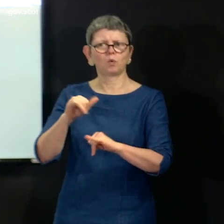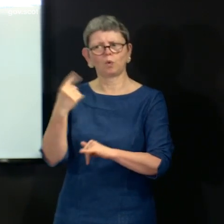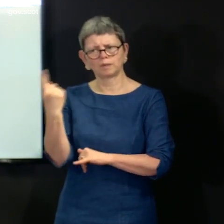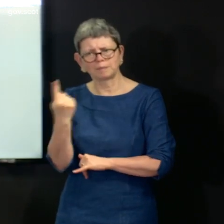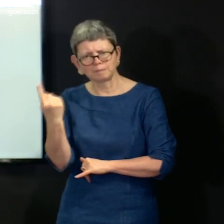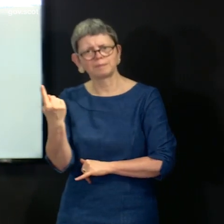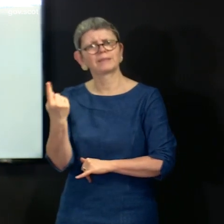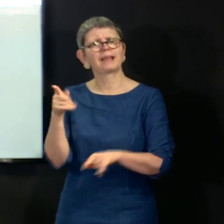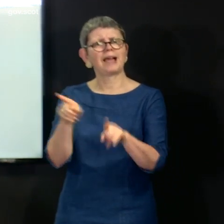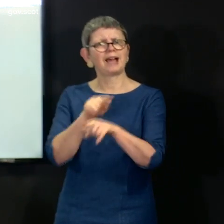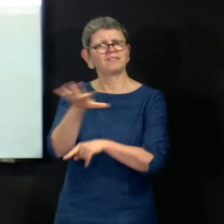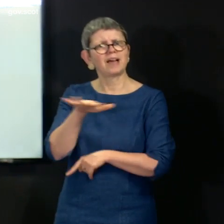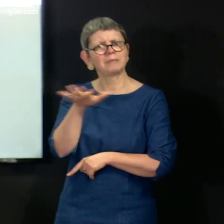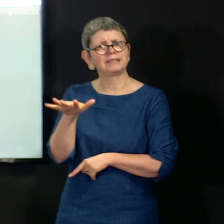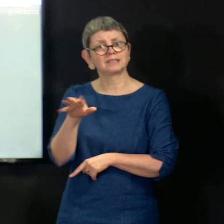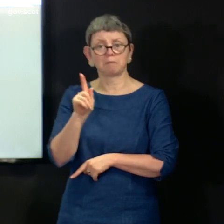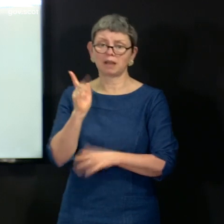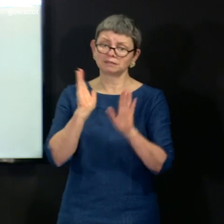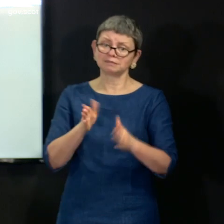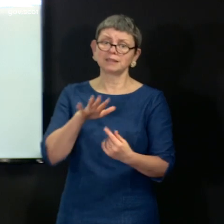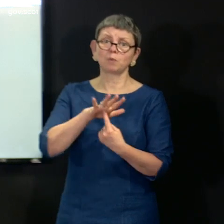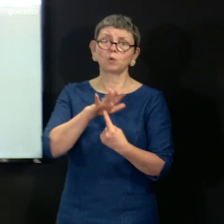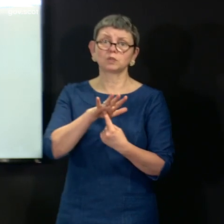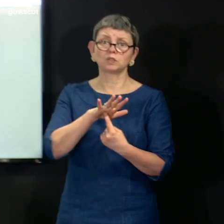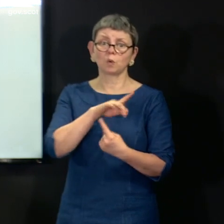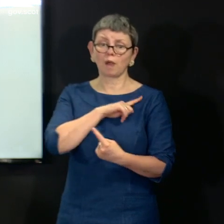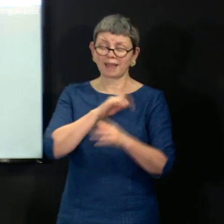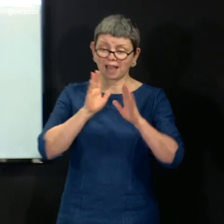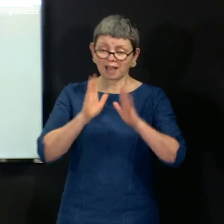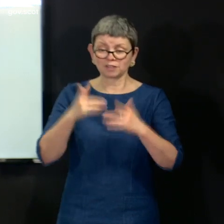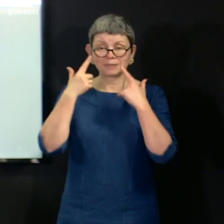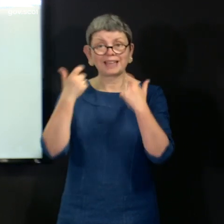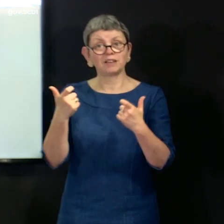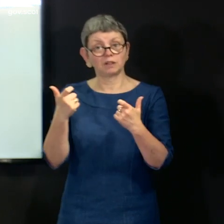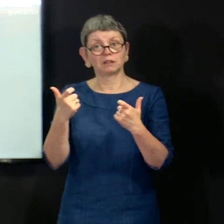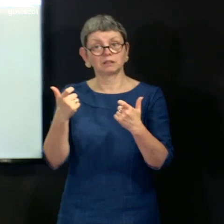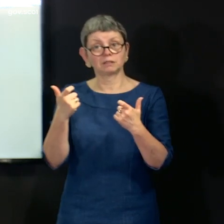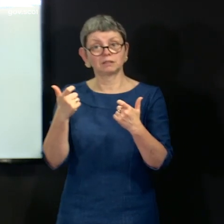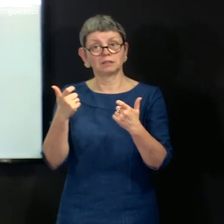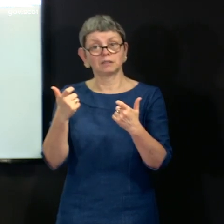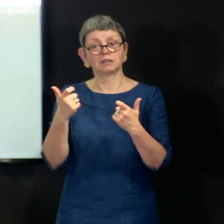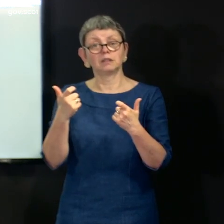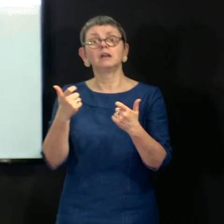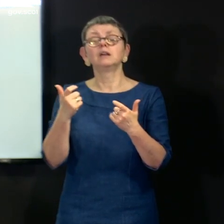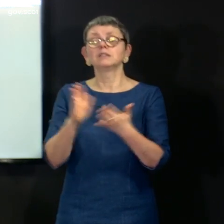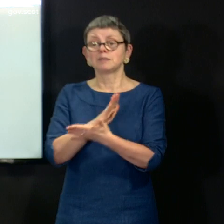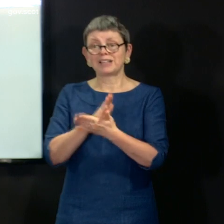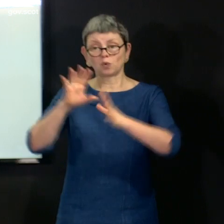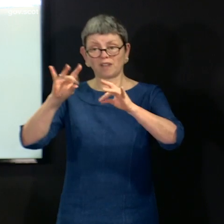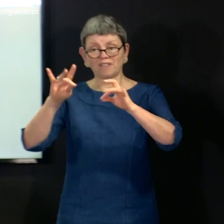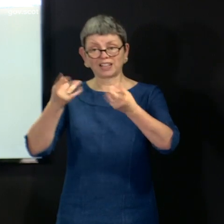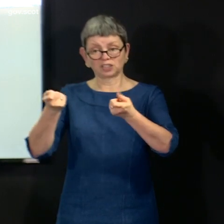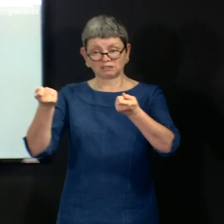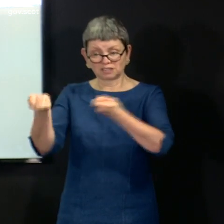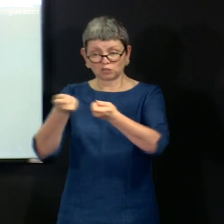it was all about taking precautionary steps to ensure that we could minimise and, if